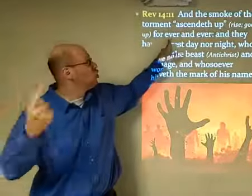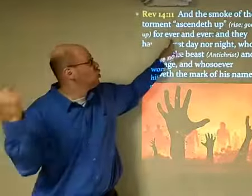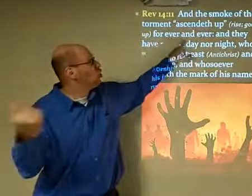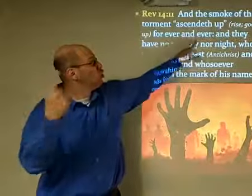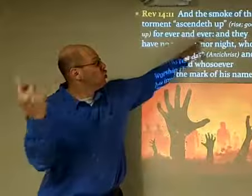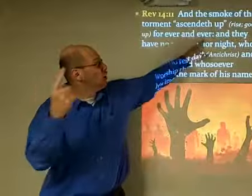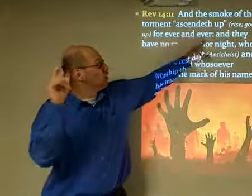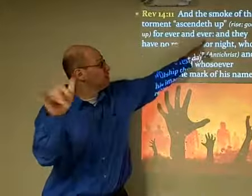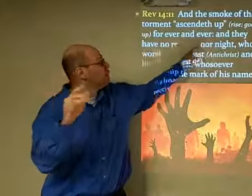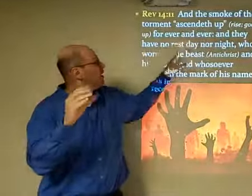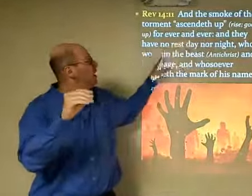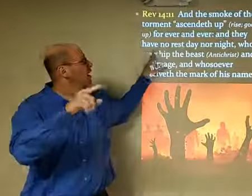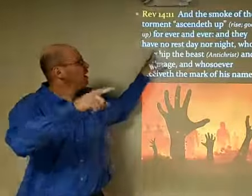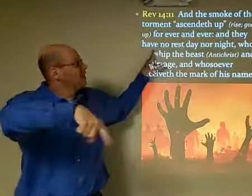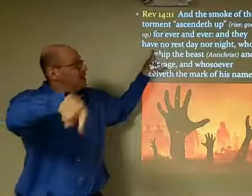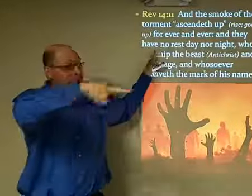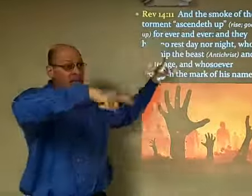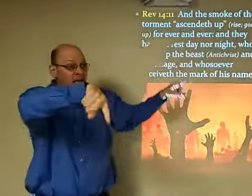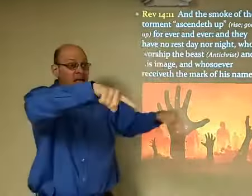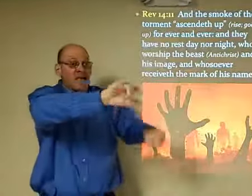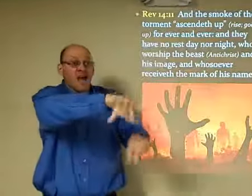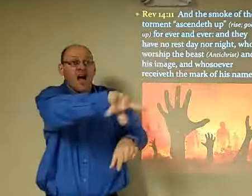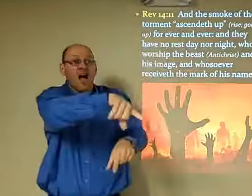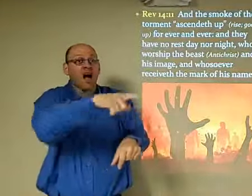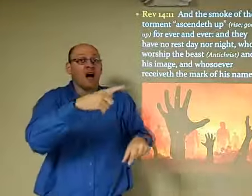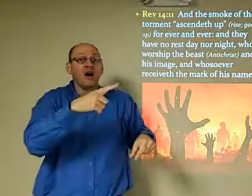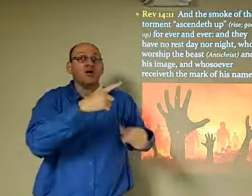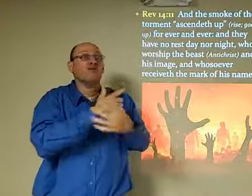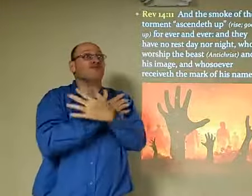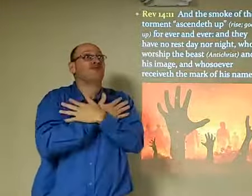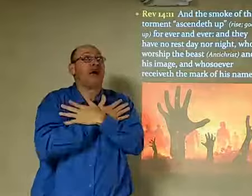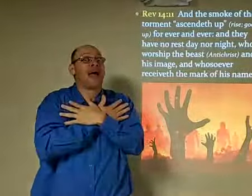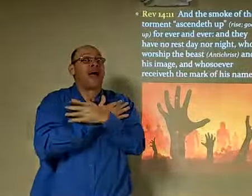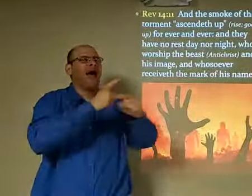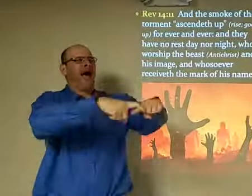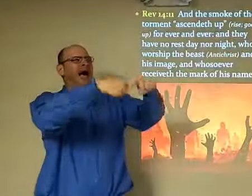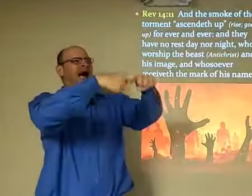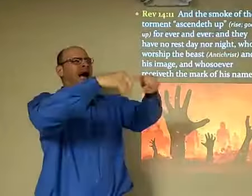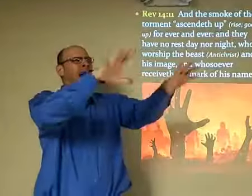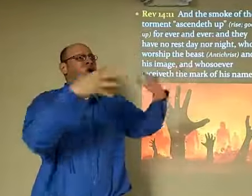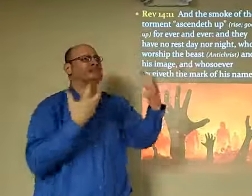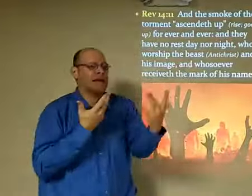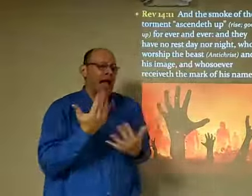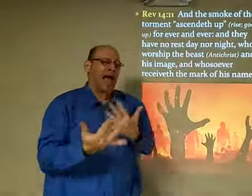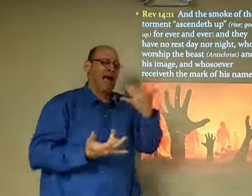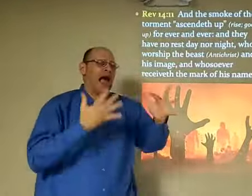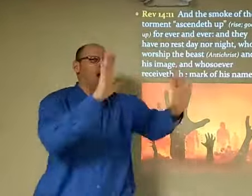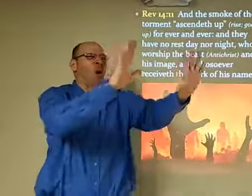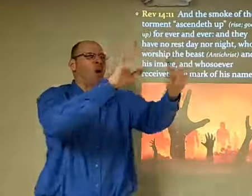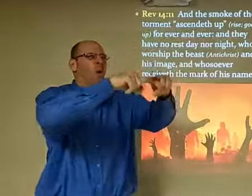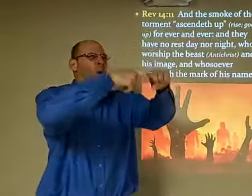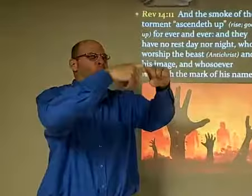Continually. It's not going to stop. And they have no rest day or night. Who worshiped the beast?